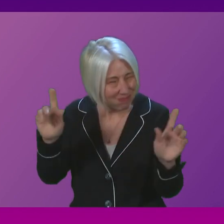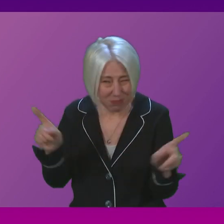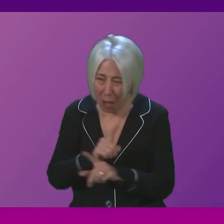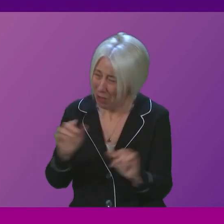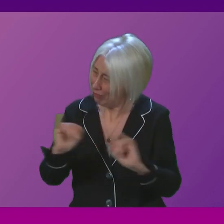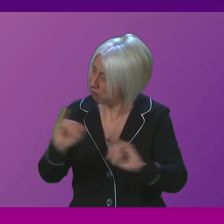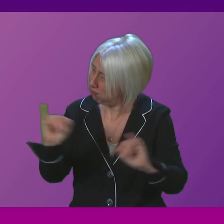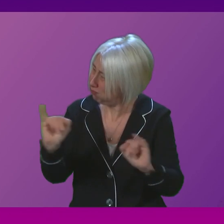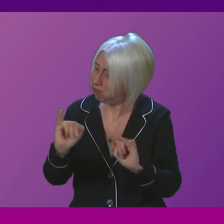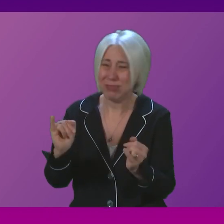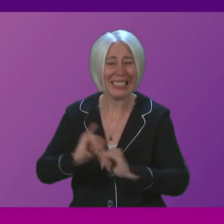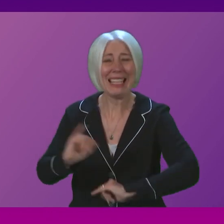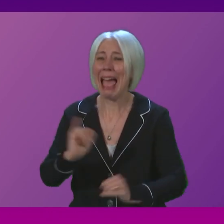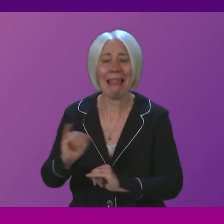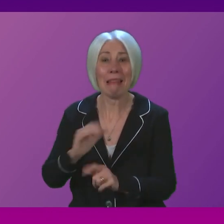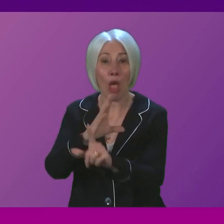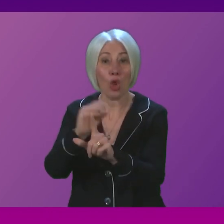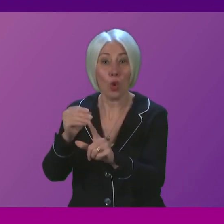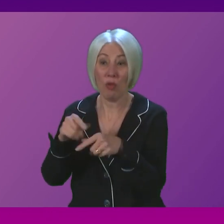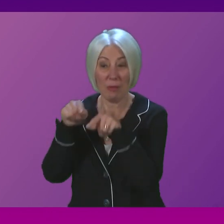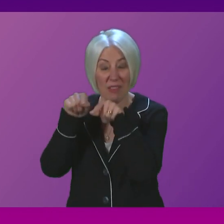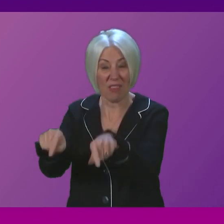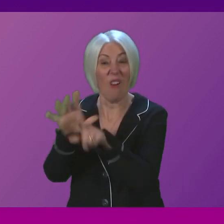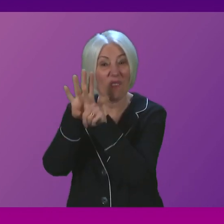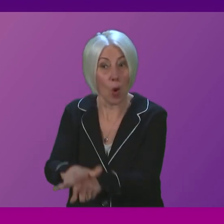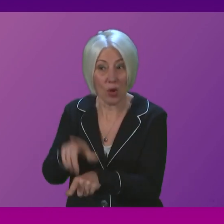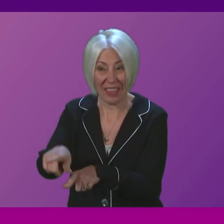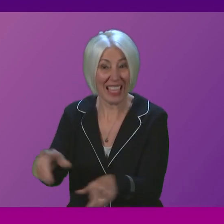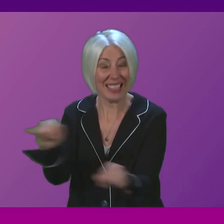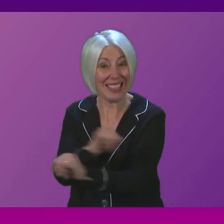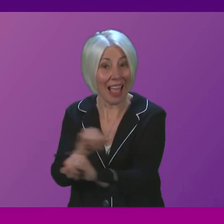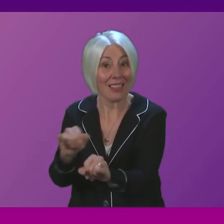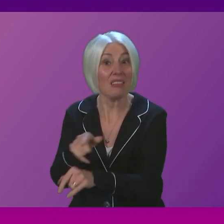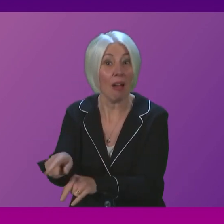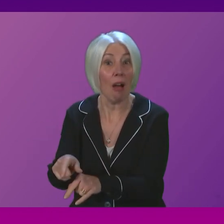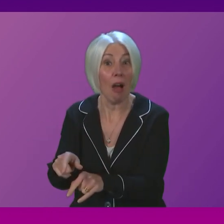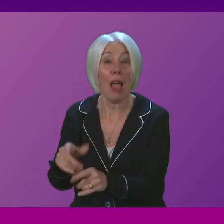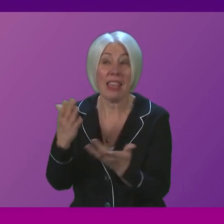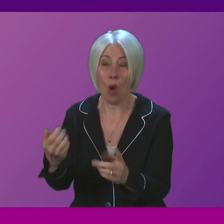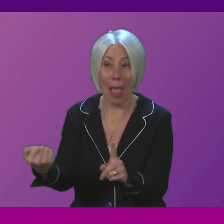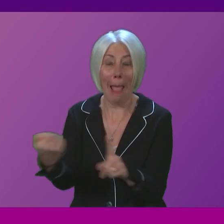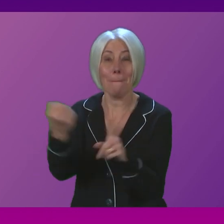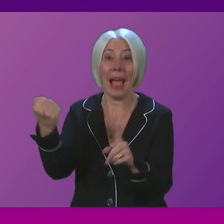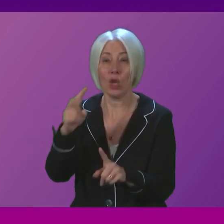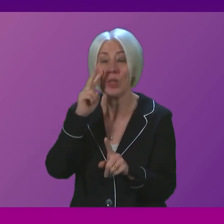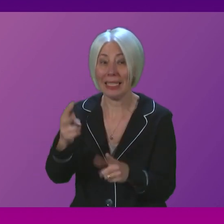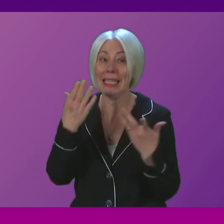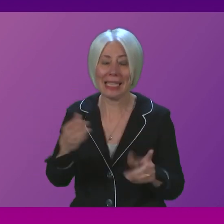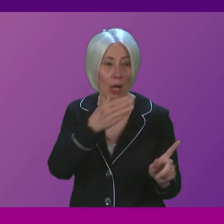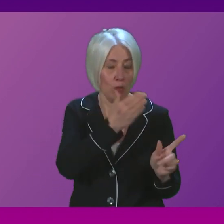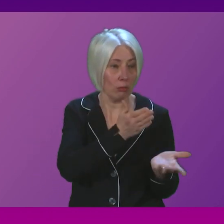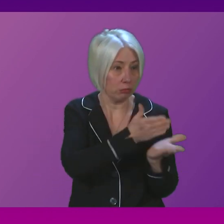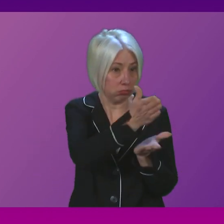a Tory imposed disaster and we're seeing the impacts of that now in every walk of life